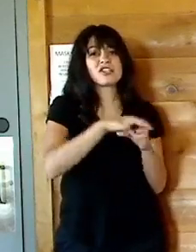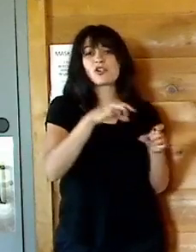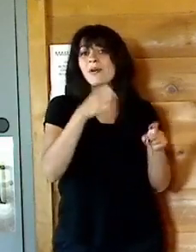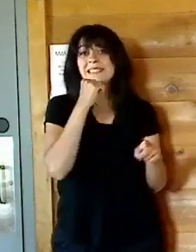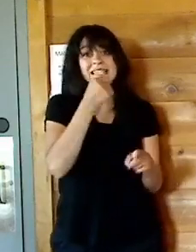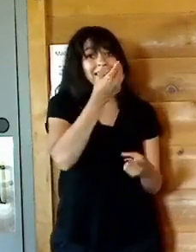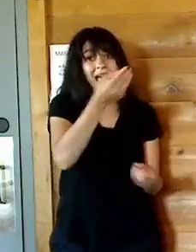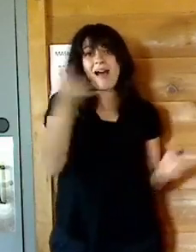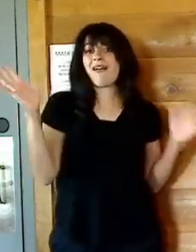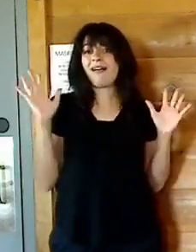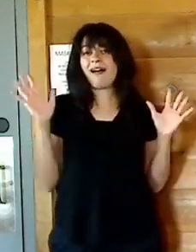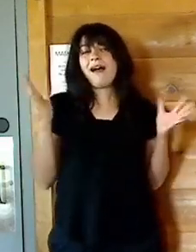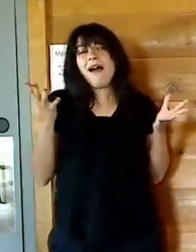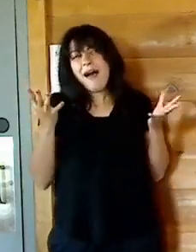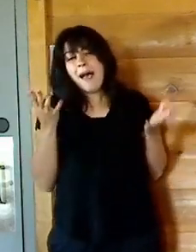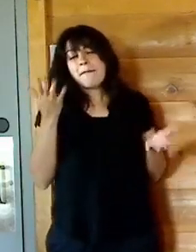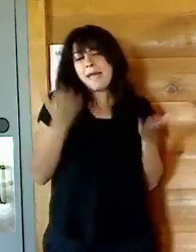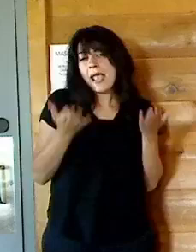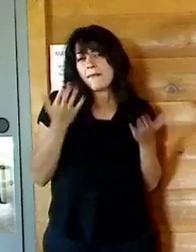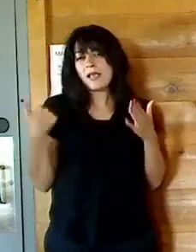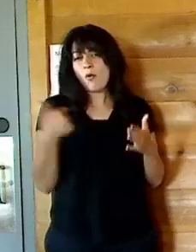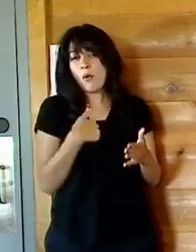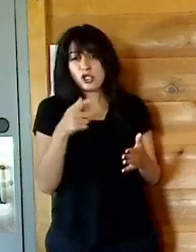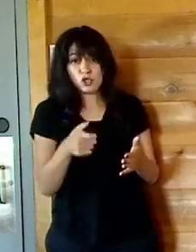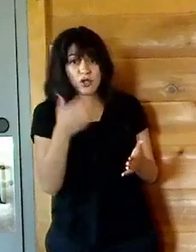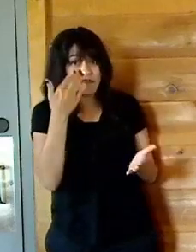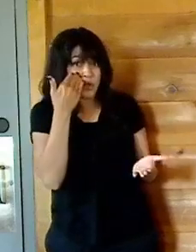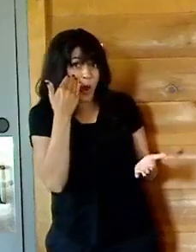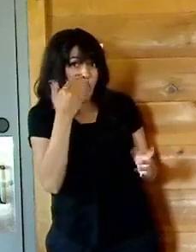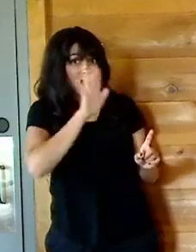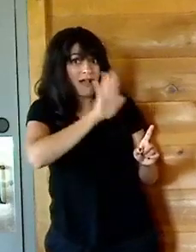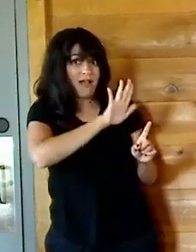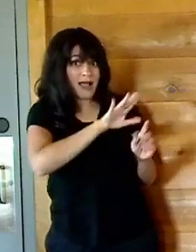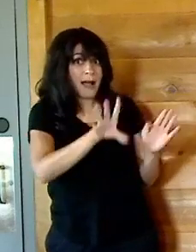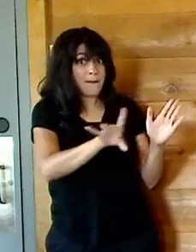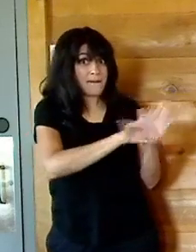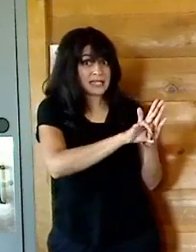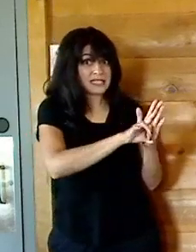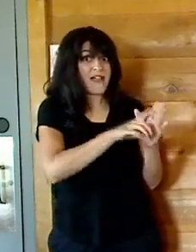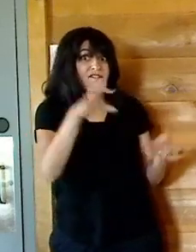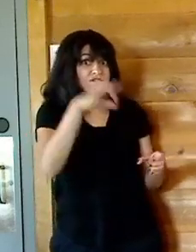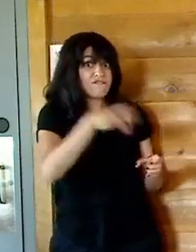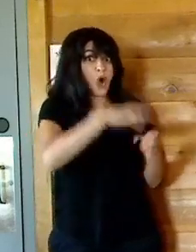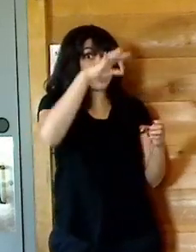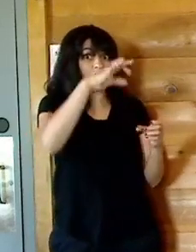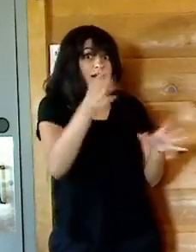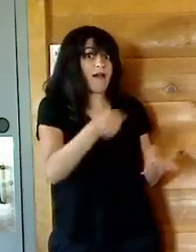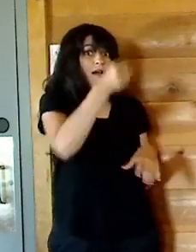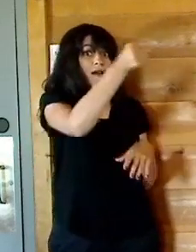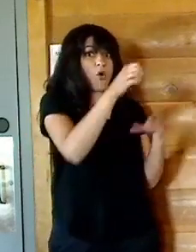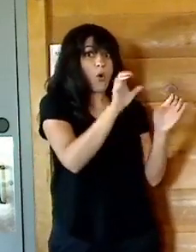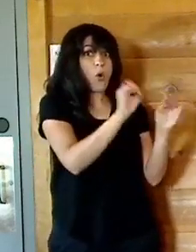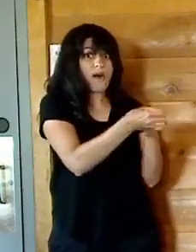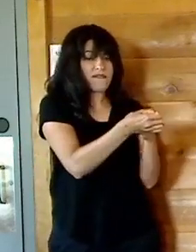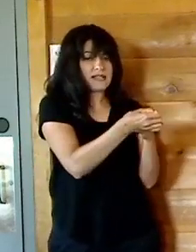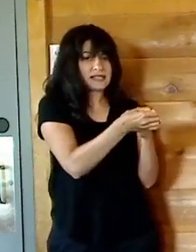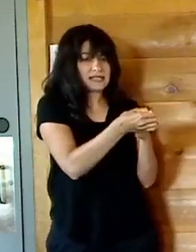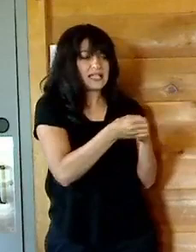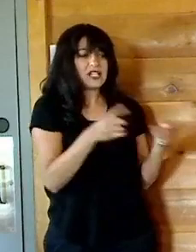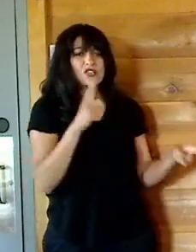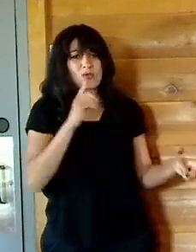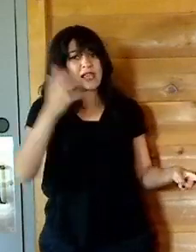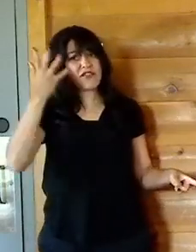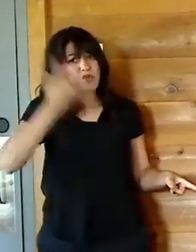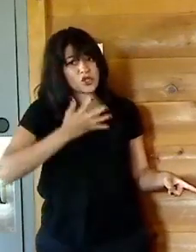that. And whether or not that should have been identified by someone else beforehand or not is no longer material. It's unfortunate.